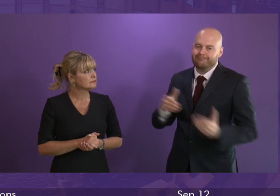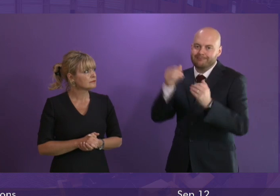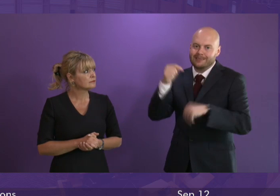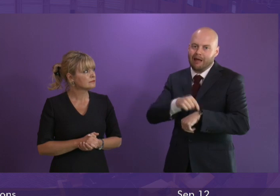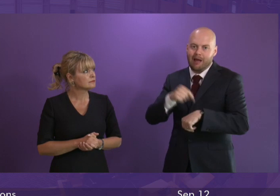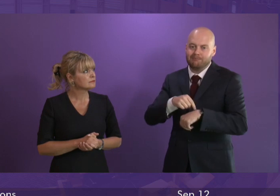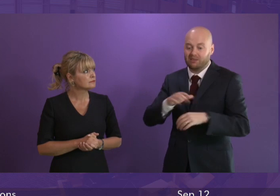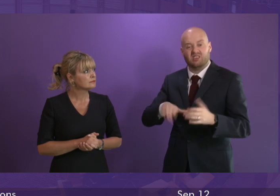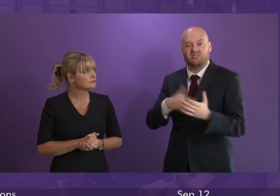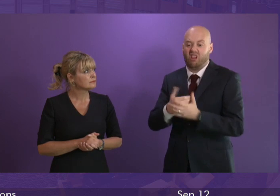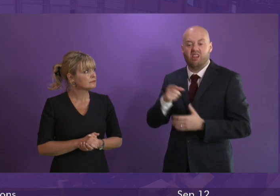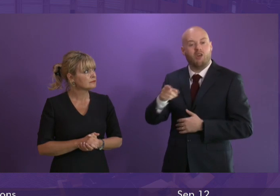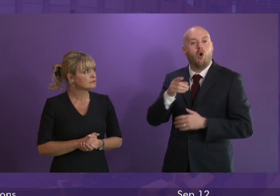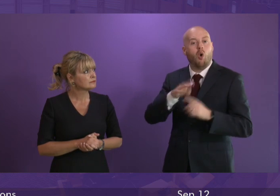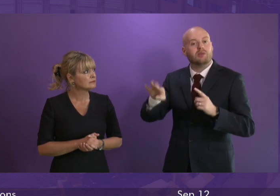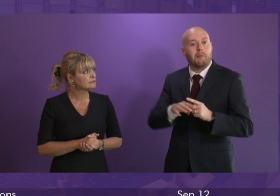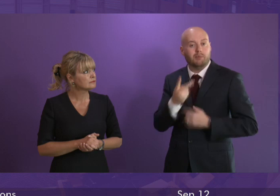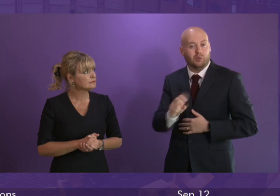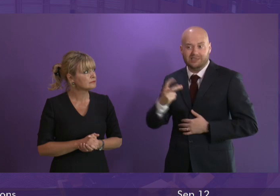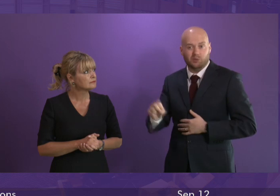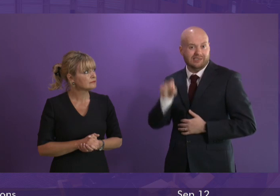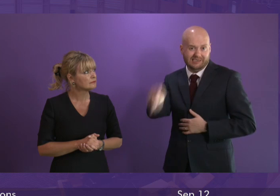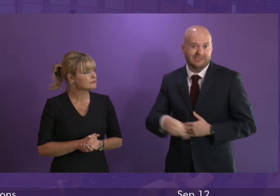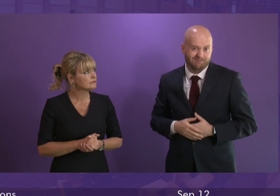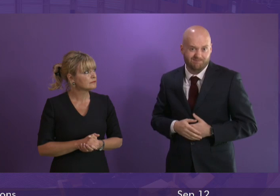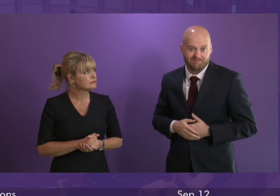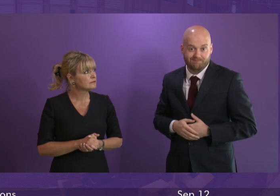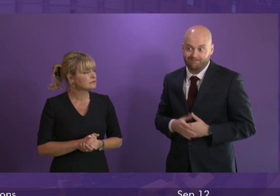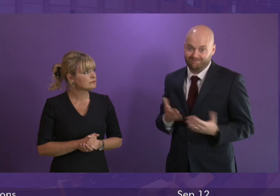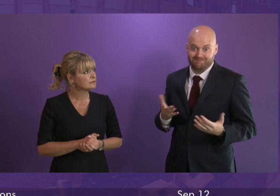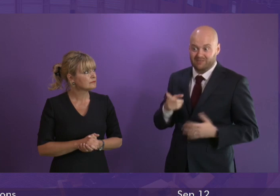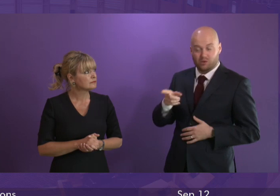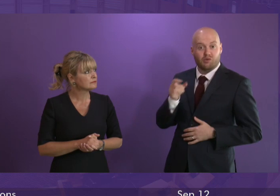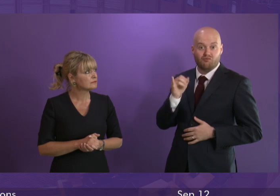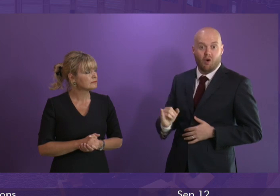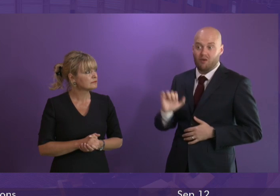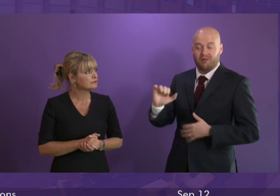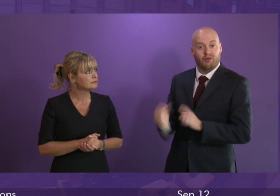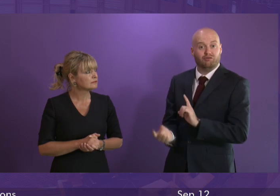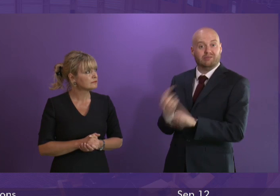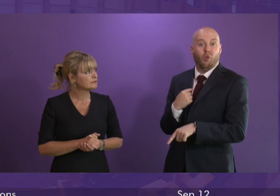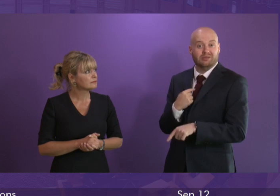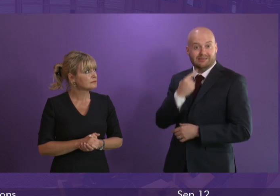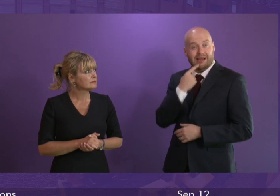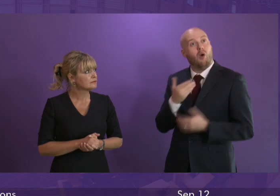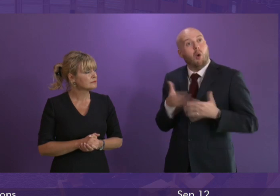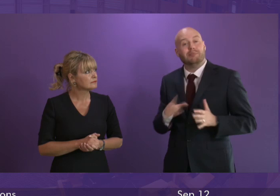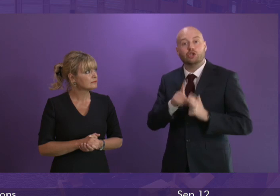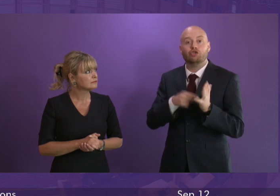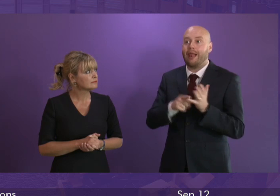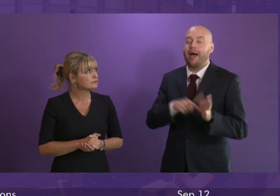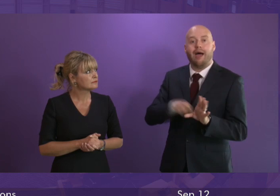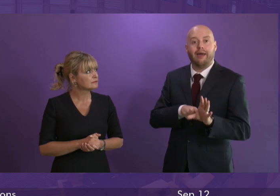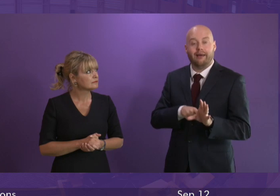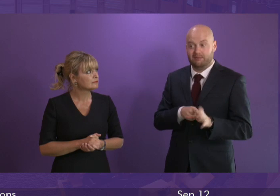autumn 2020. The Cabinet Secretary was wrong on her response that the hospital would open in July. Why